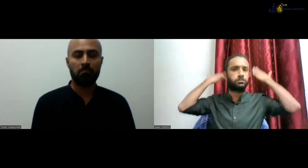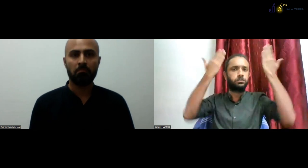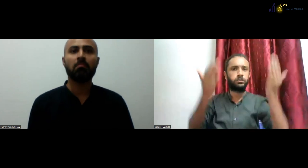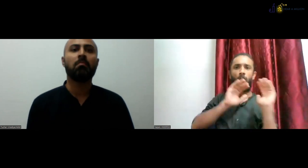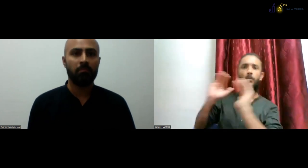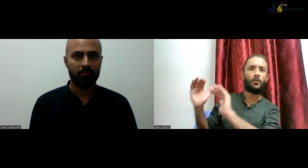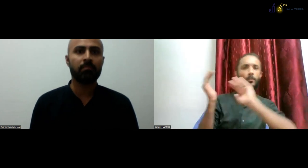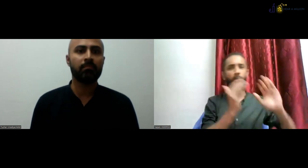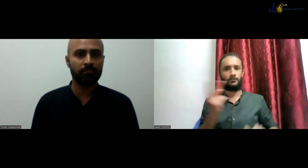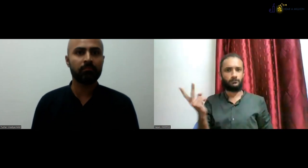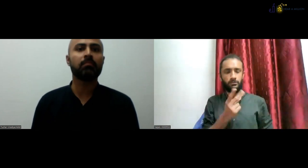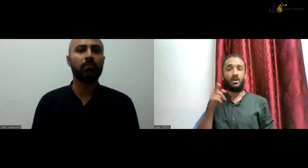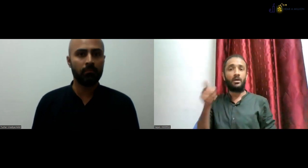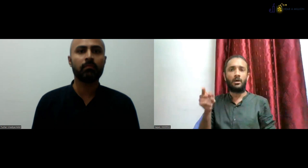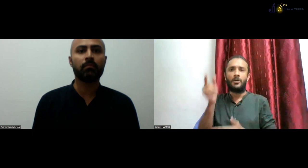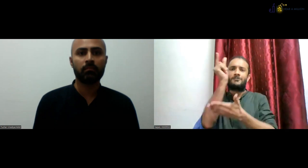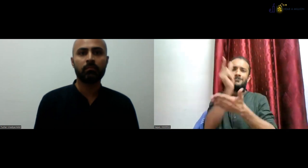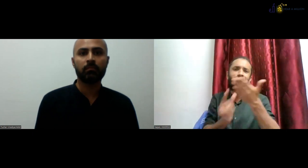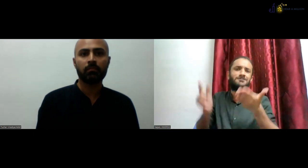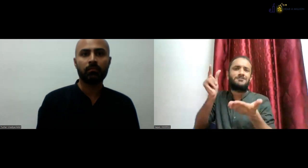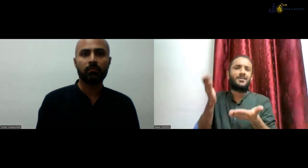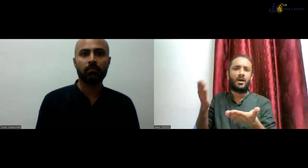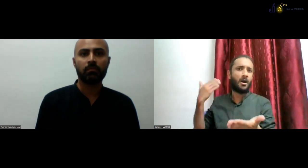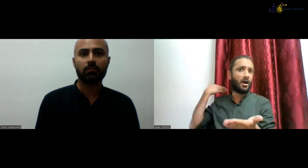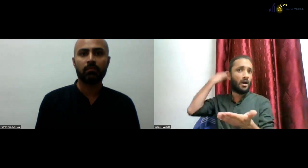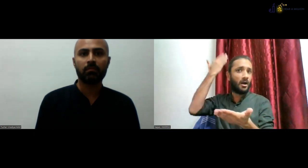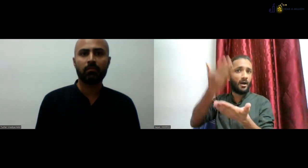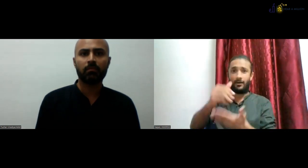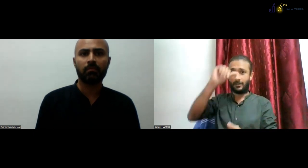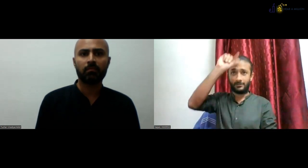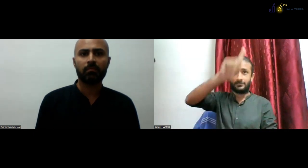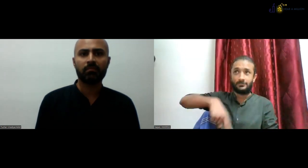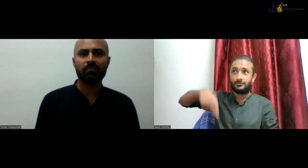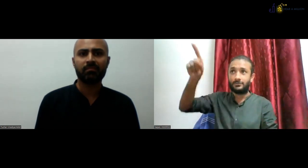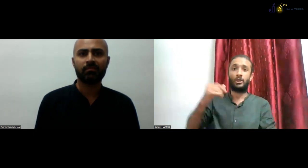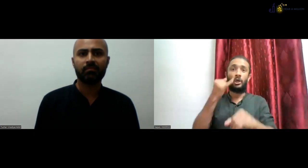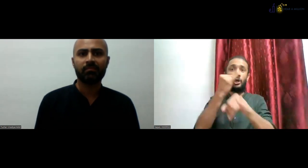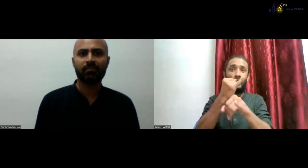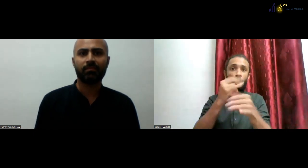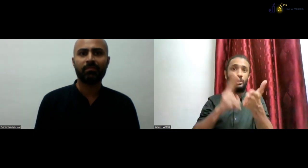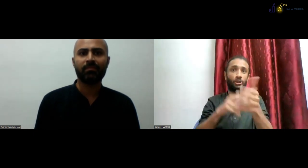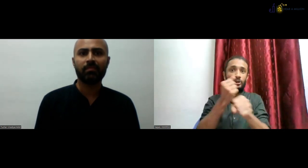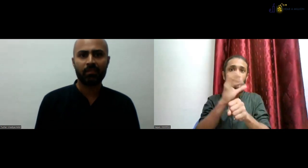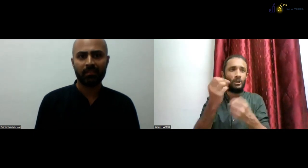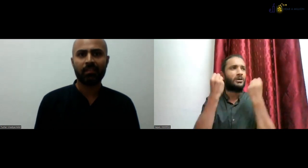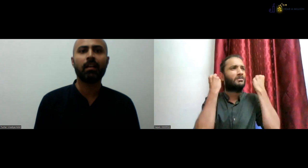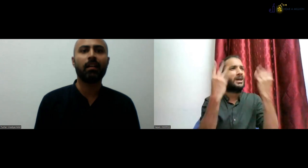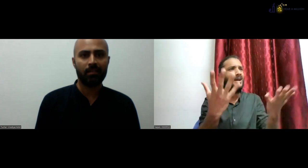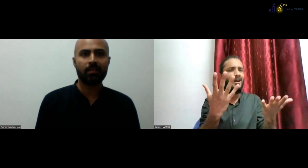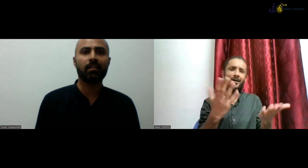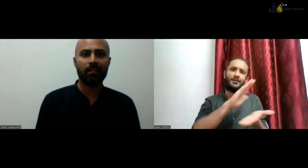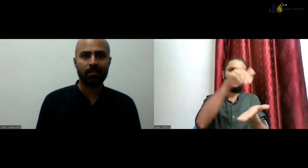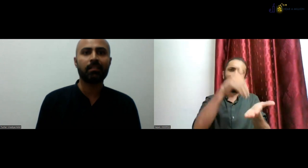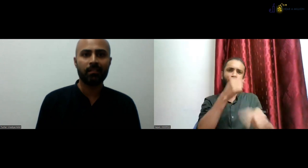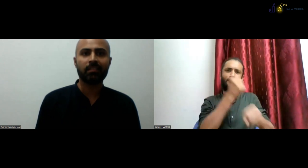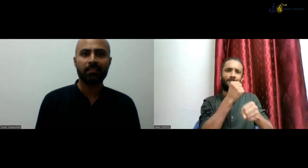The MDU has collaborated with HWS PSHI. They have never, this is for